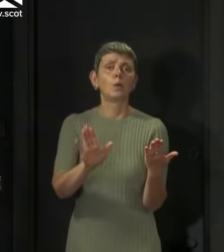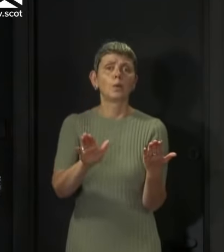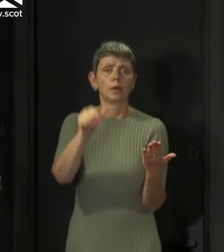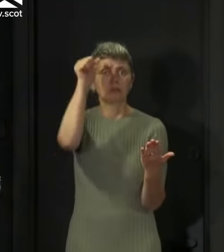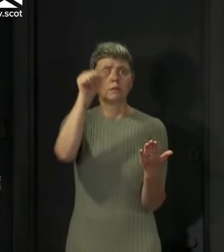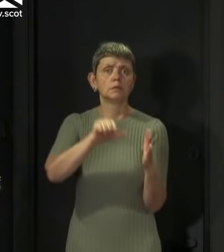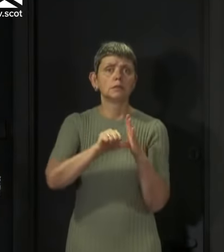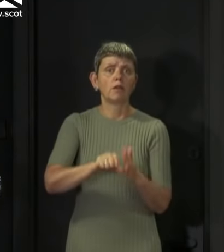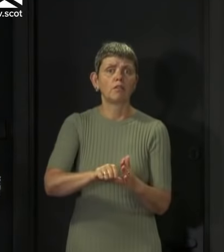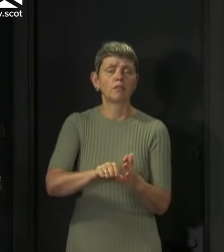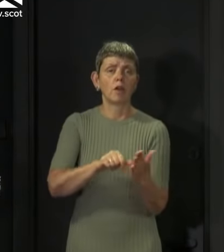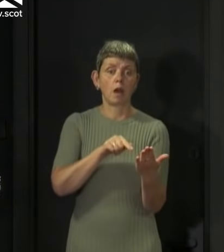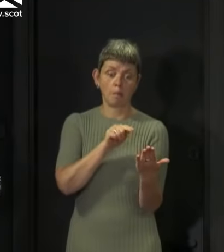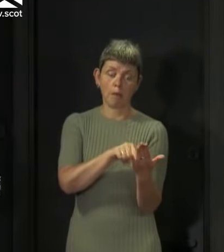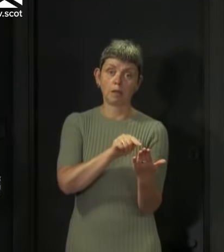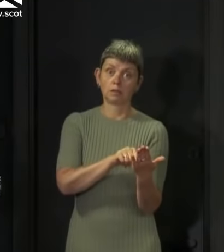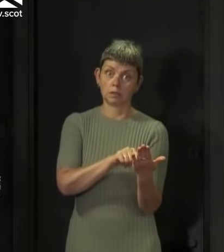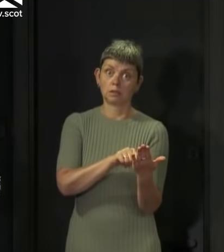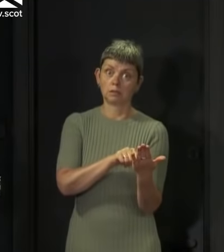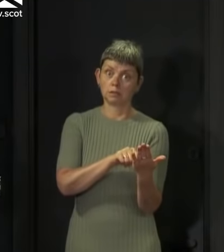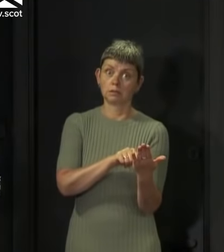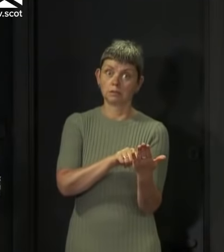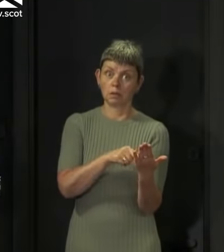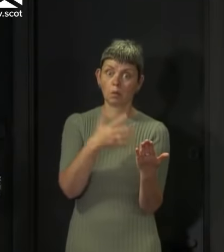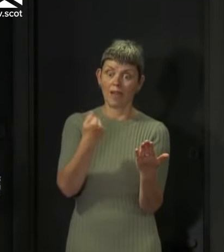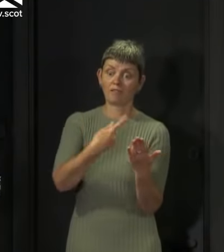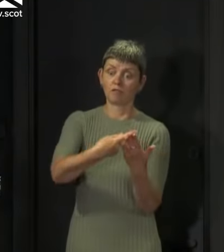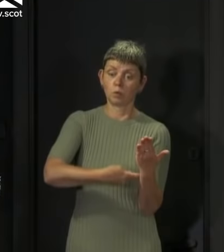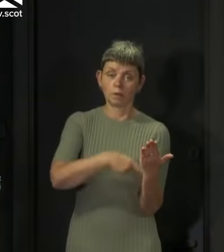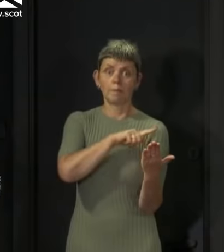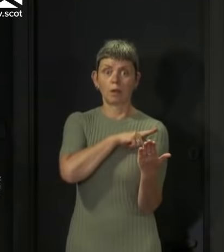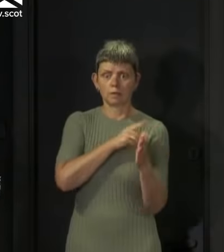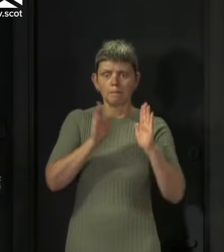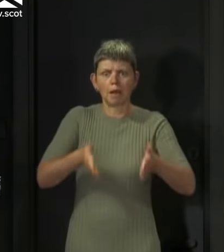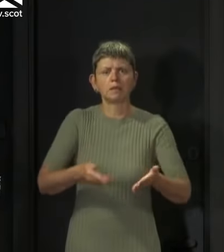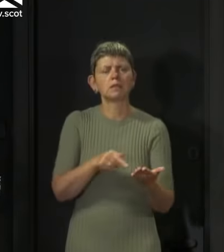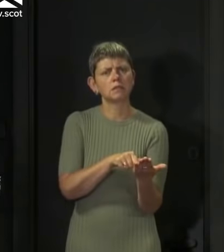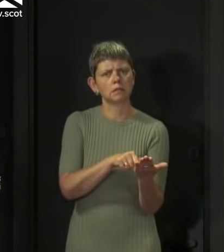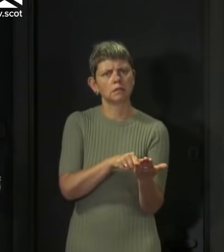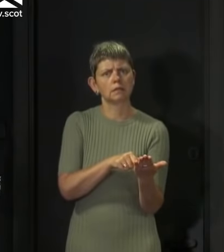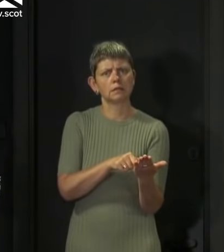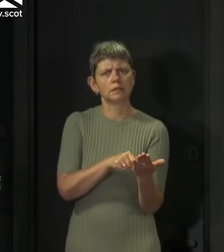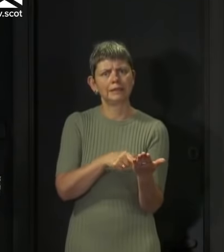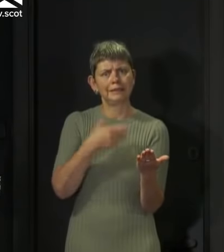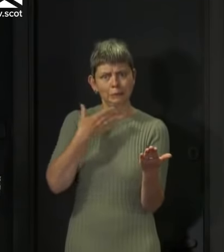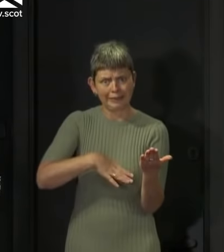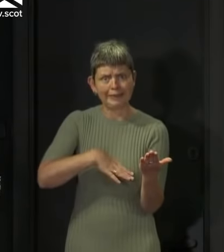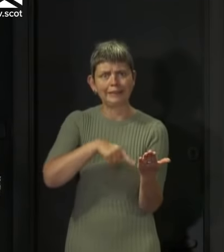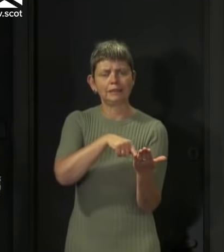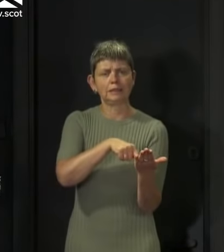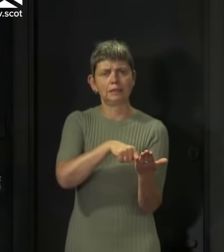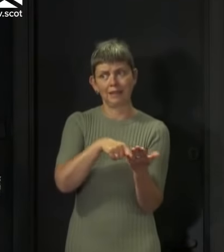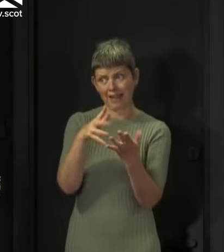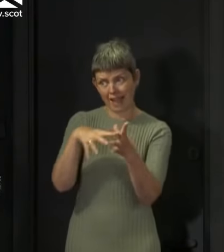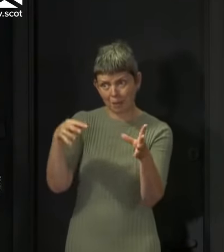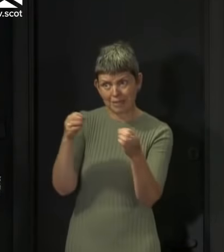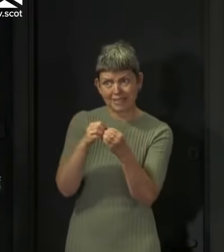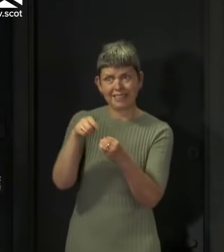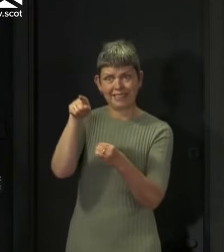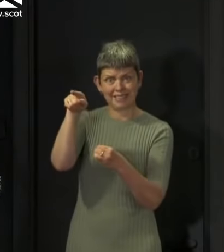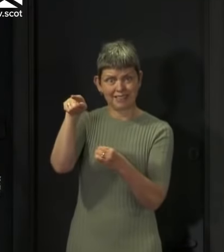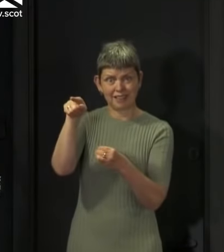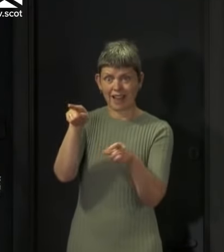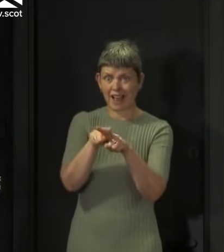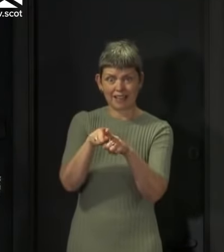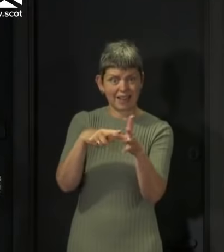they are there and will be put there because they are necessary. We see in Aberdeen right now, including the situation with the football club, how